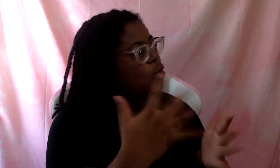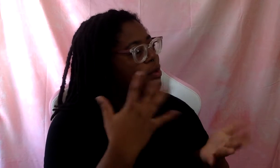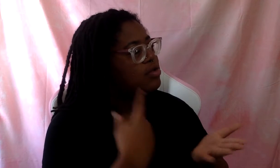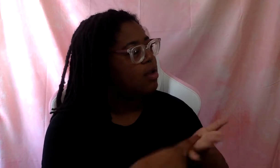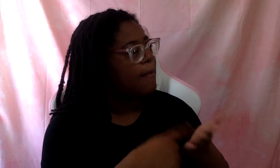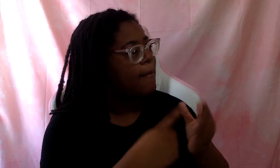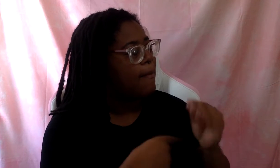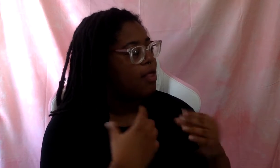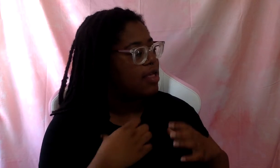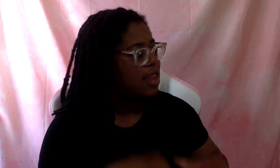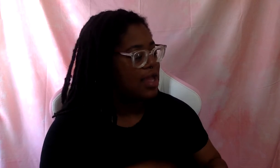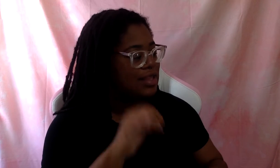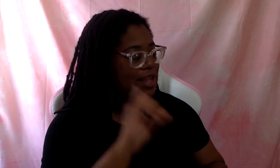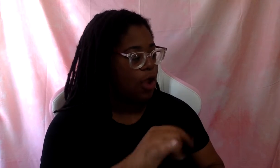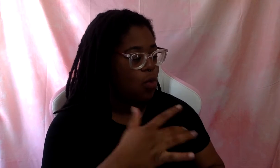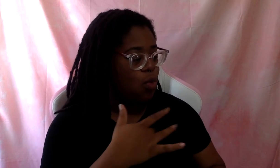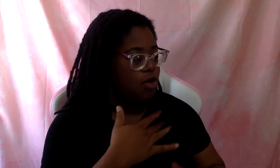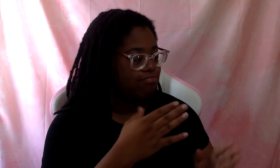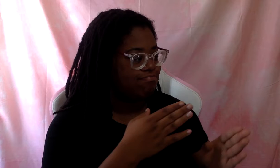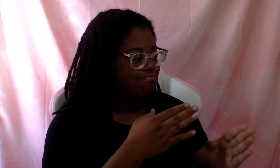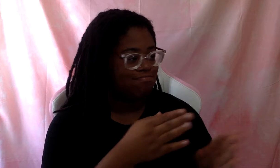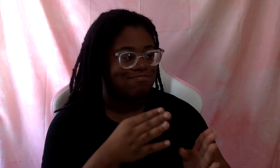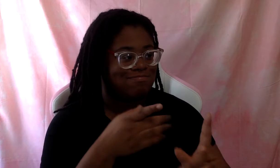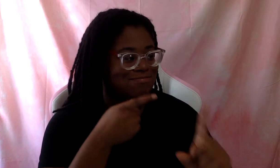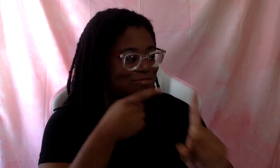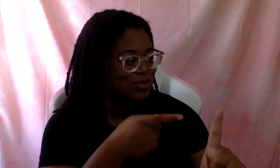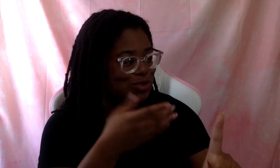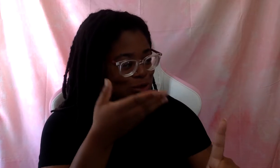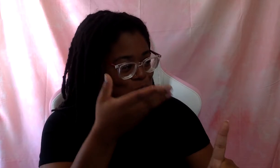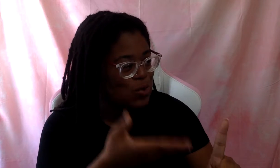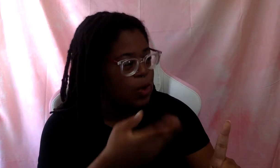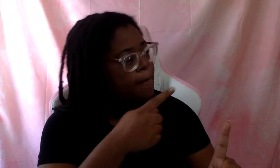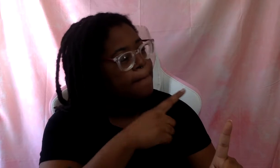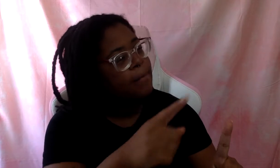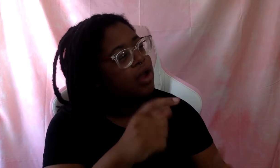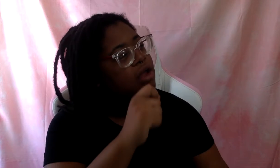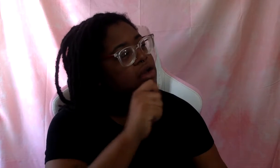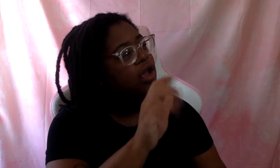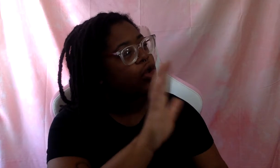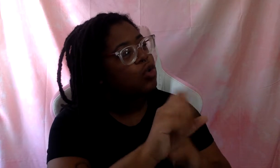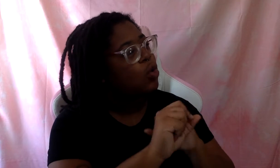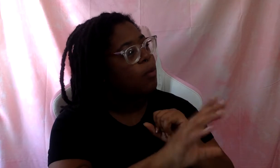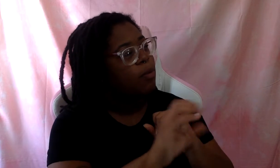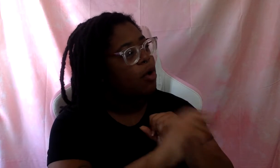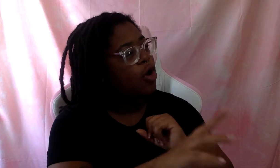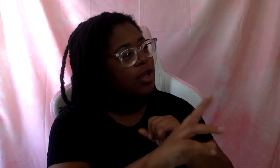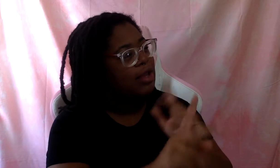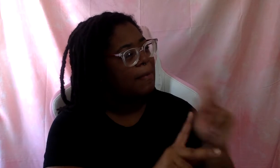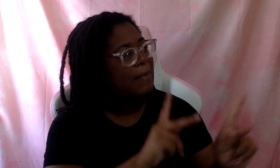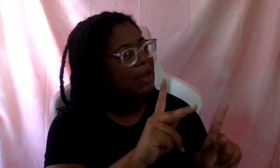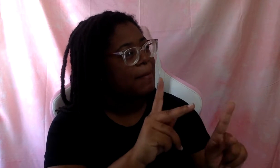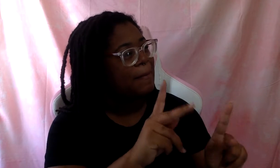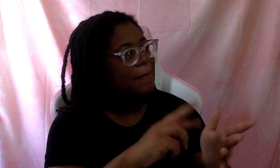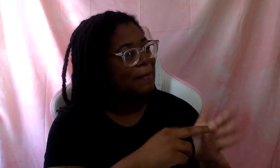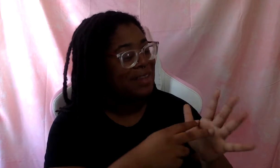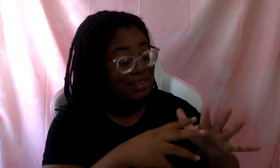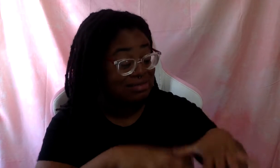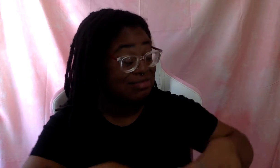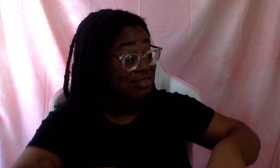reason or another were pointed to you, but they're not the people that you were marketing towards. And we're taking up space that weren't meant for you.